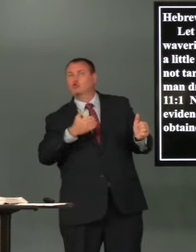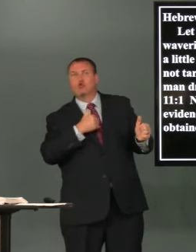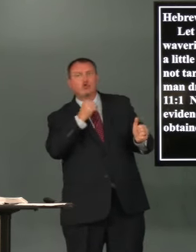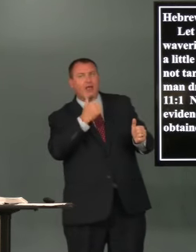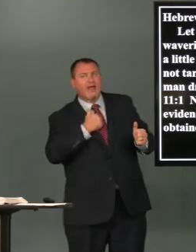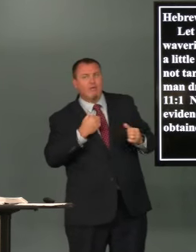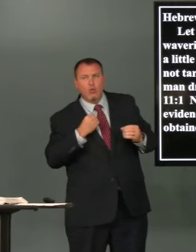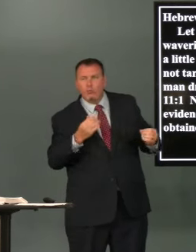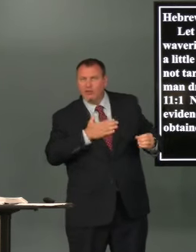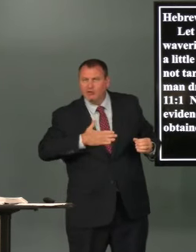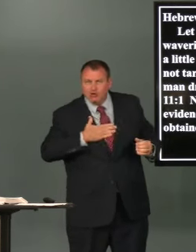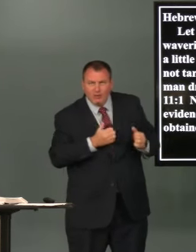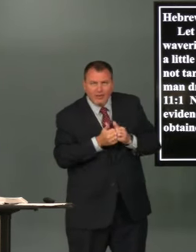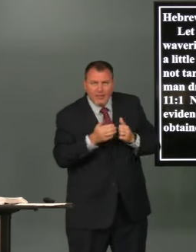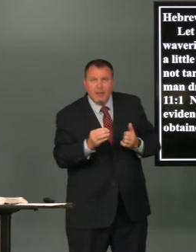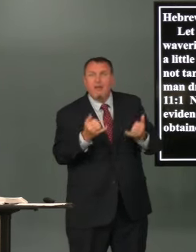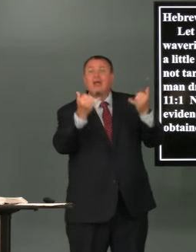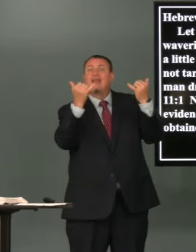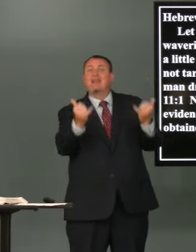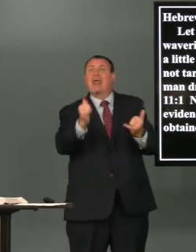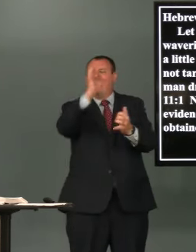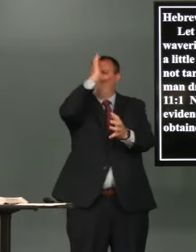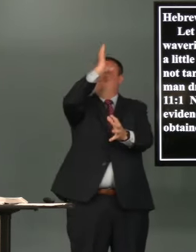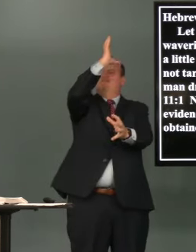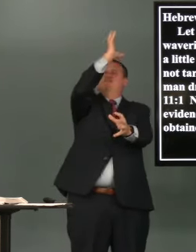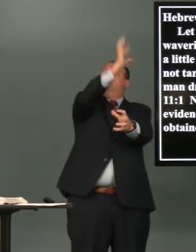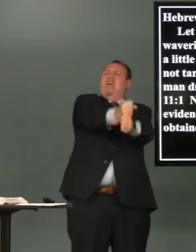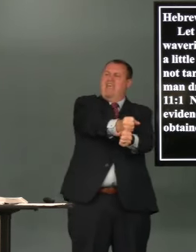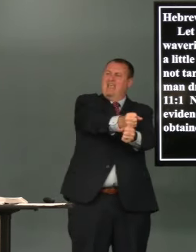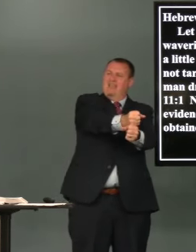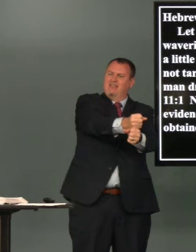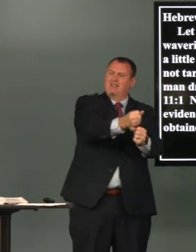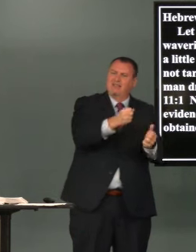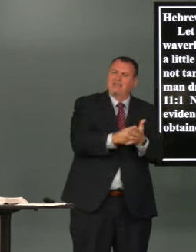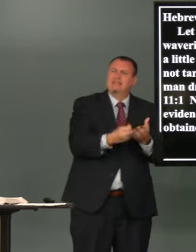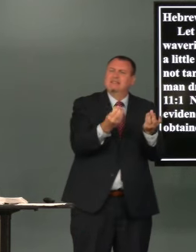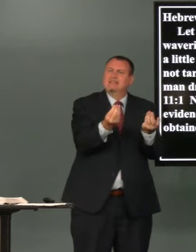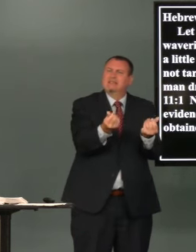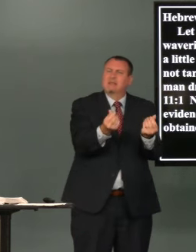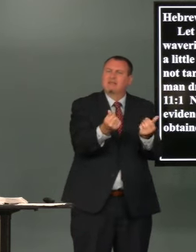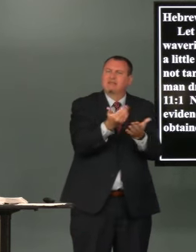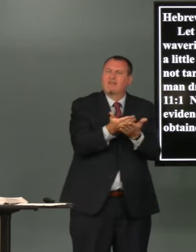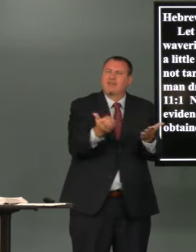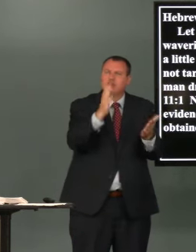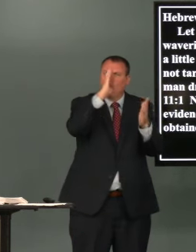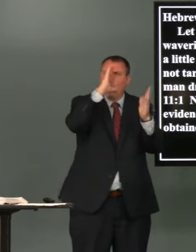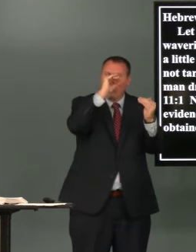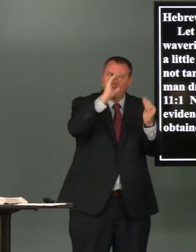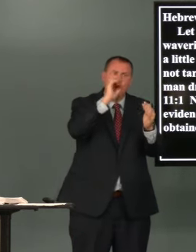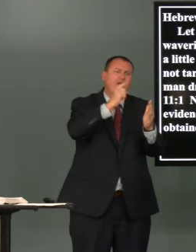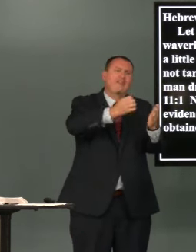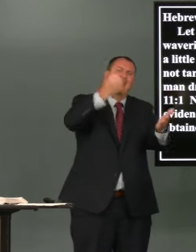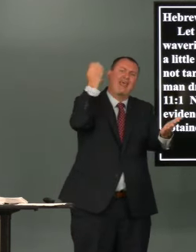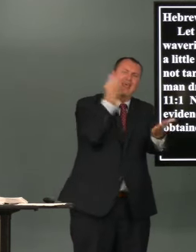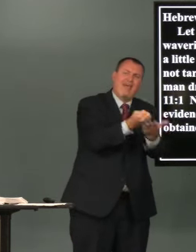but if any man draw back my soul shall have no pleasure in him now faith is the substance of things hoped for